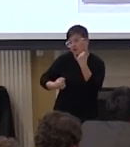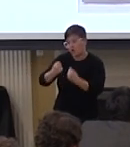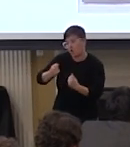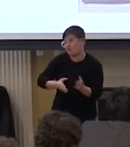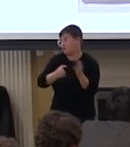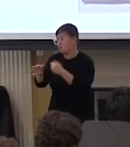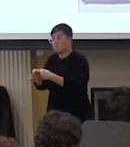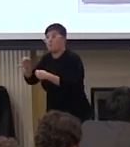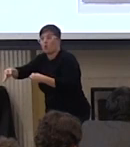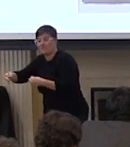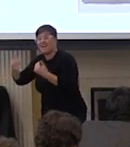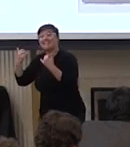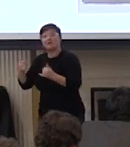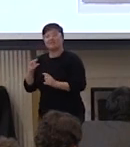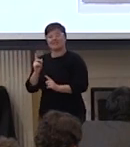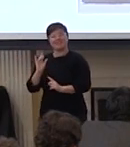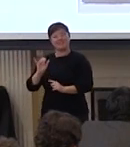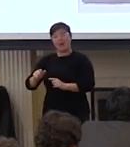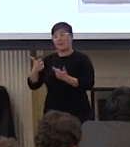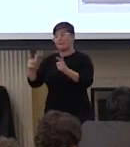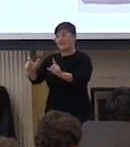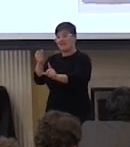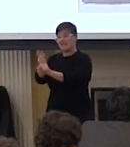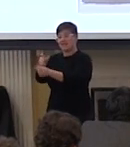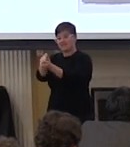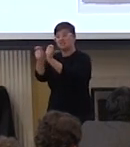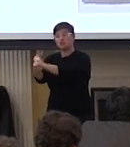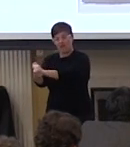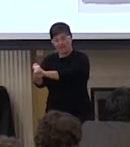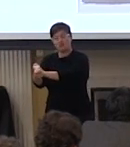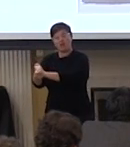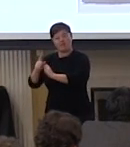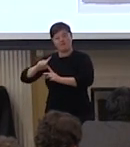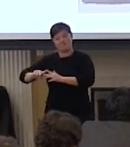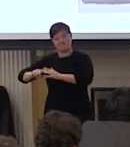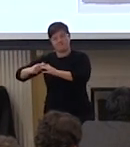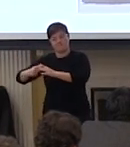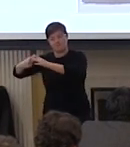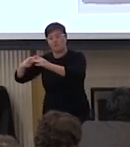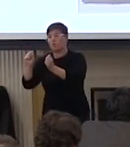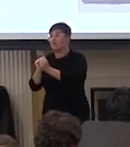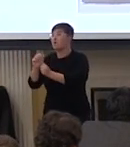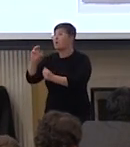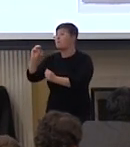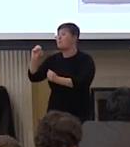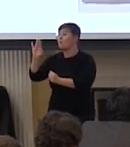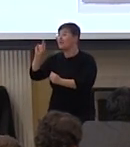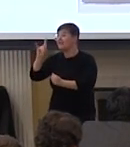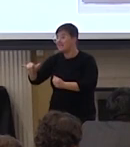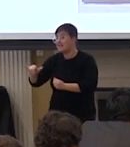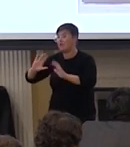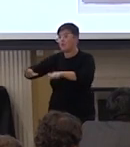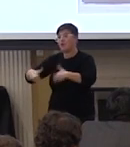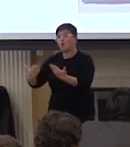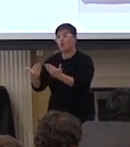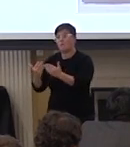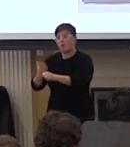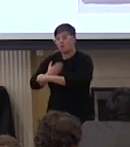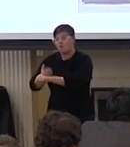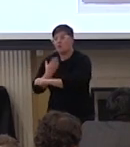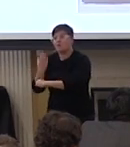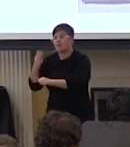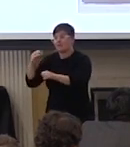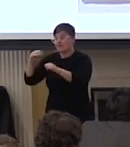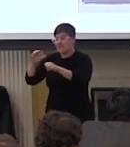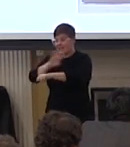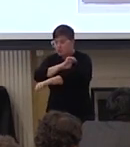we're on the verge of one of those happening again by the combination of autonomous mobility renewable energies the shared